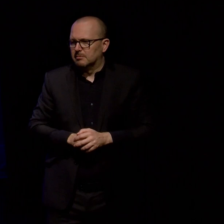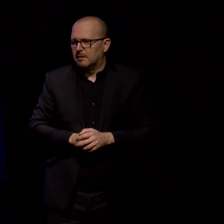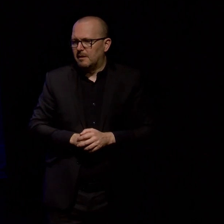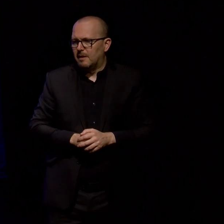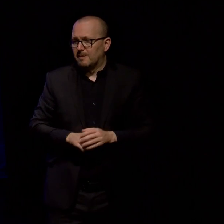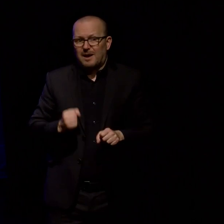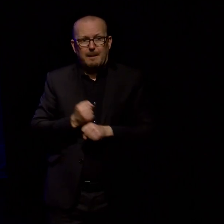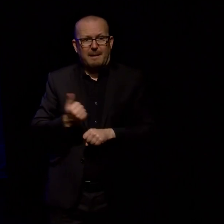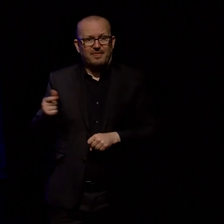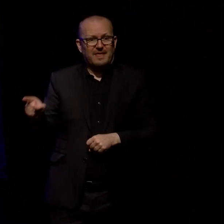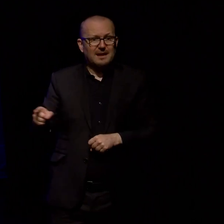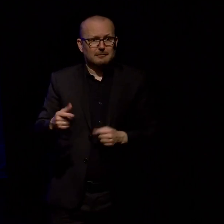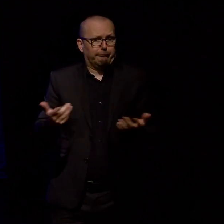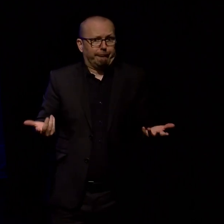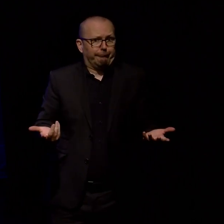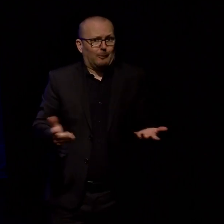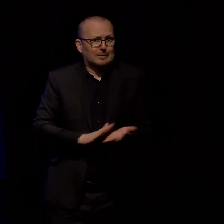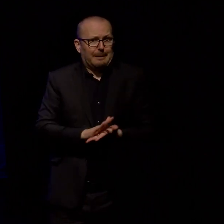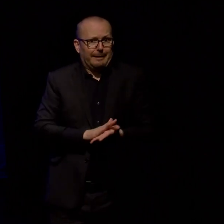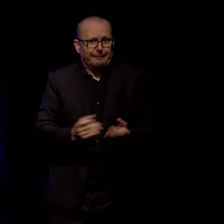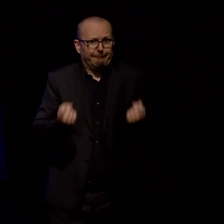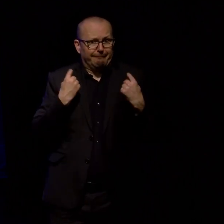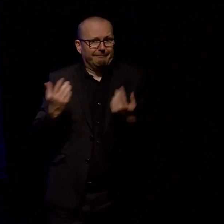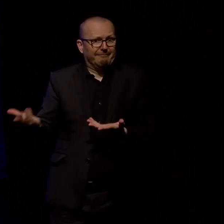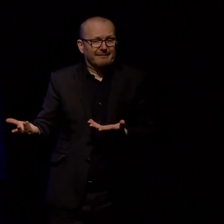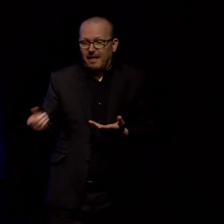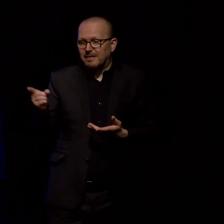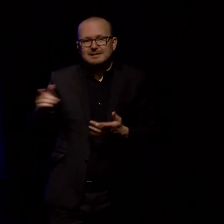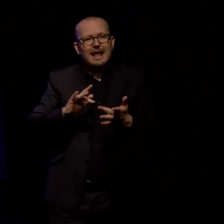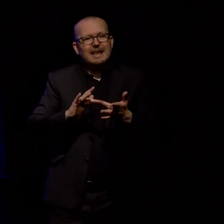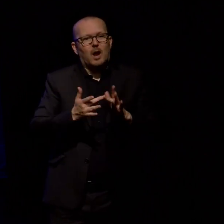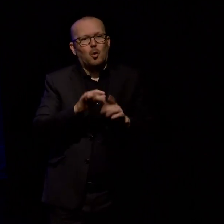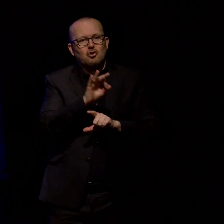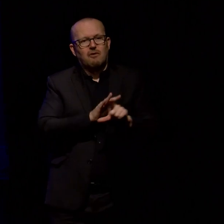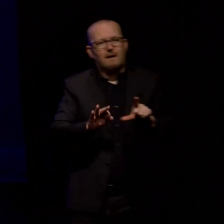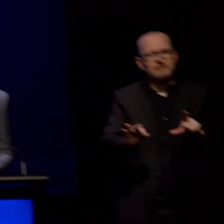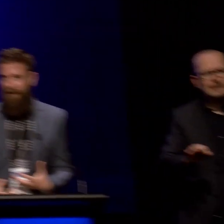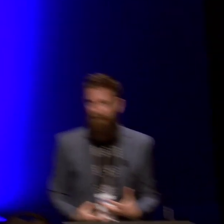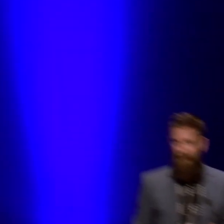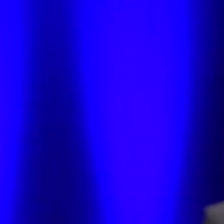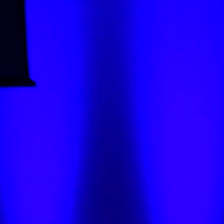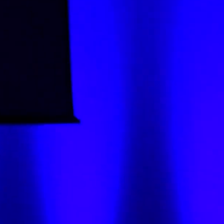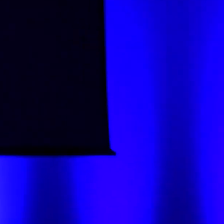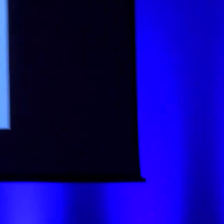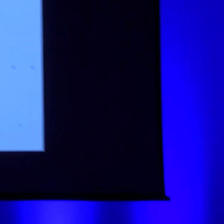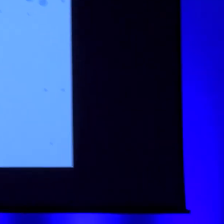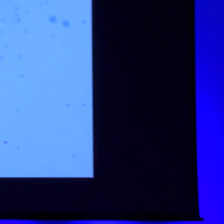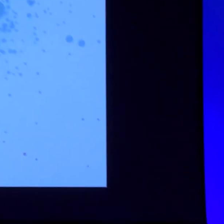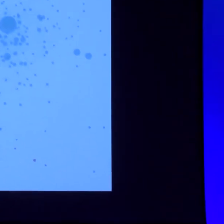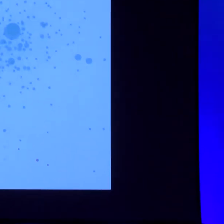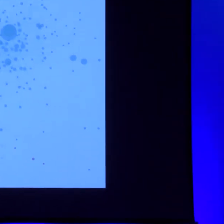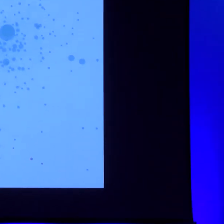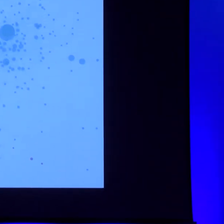this, whatever that is, this network graph that sort of made sense to me as the person who made it and just I